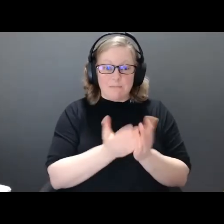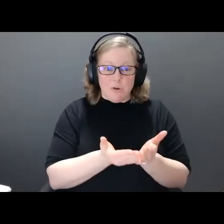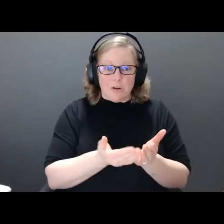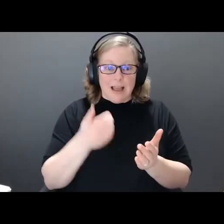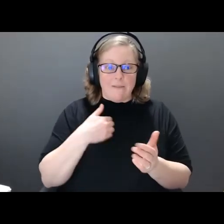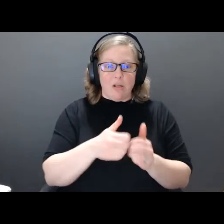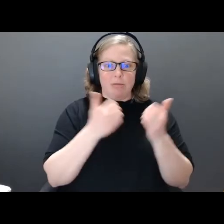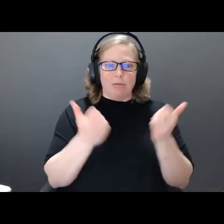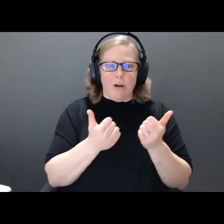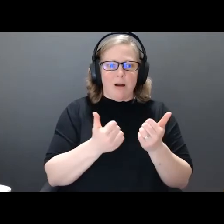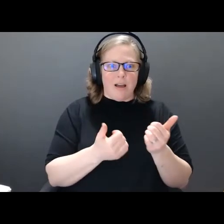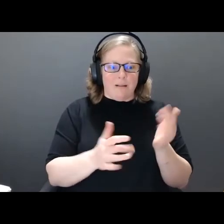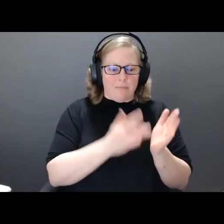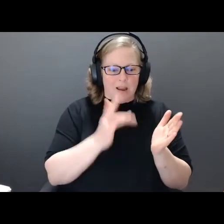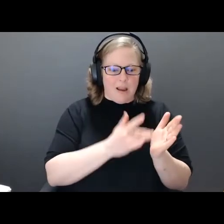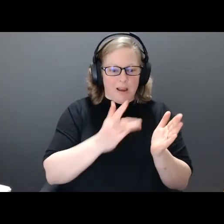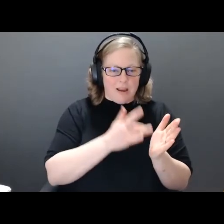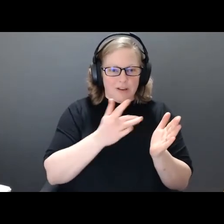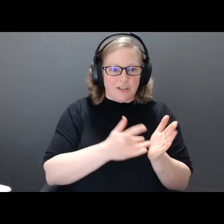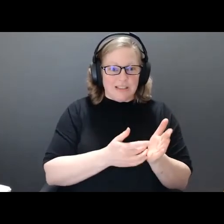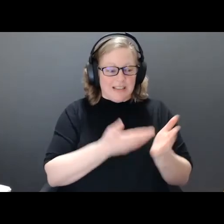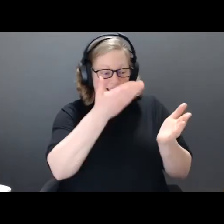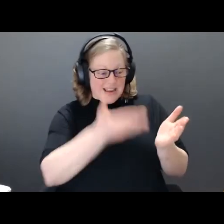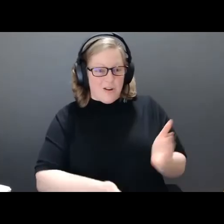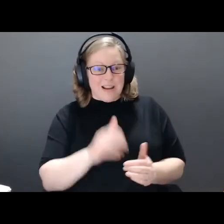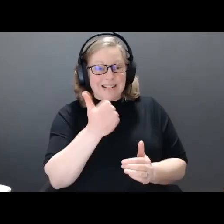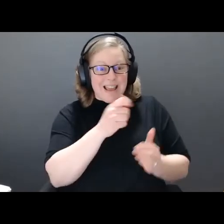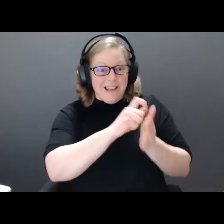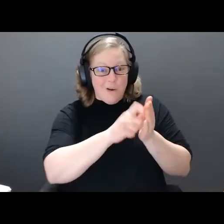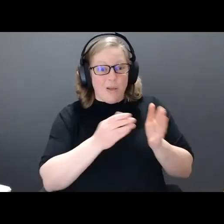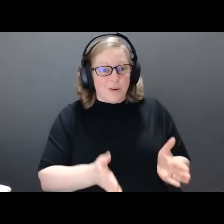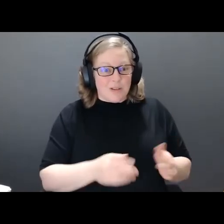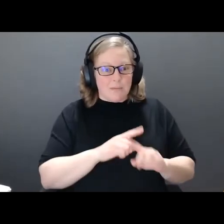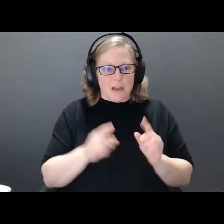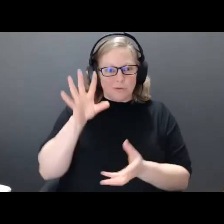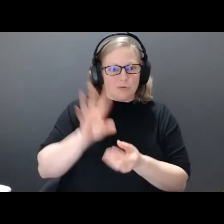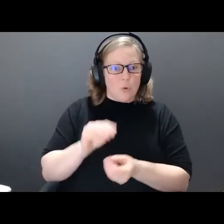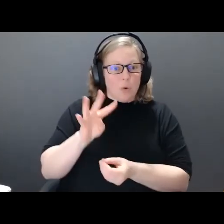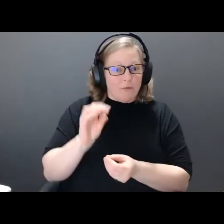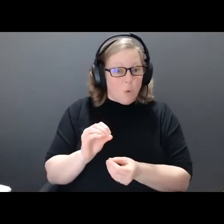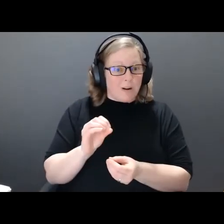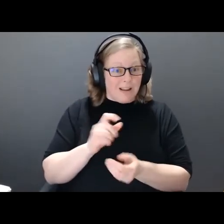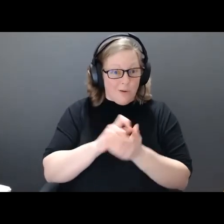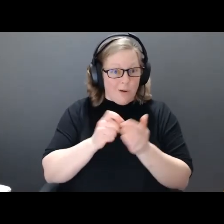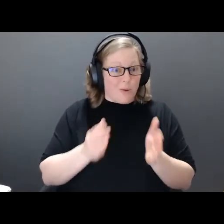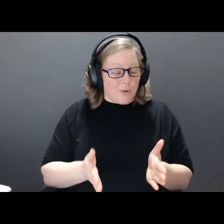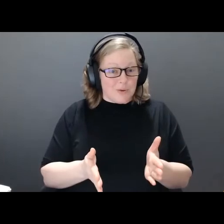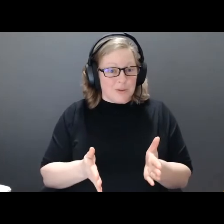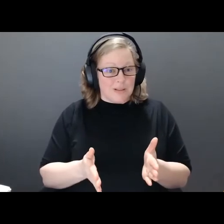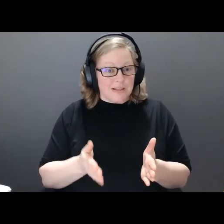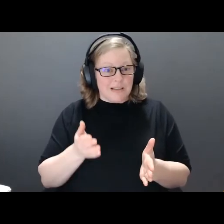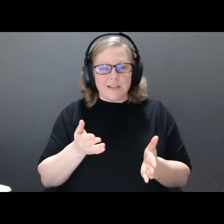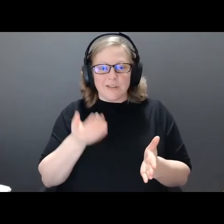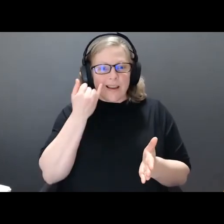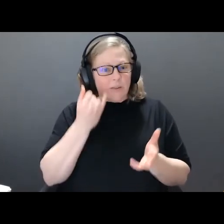are only 10 authors. There are 40 in the book. If you would like to buy a copy,